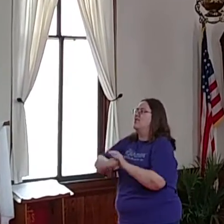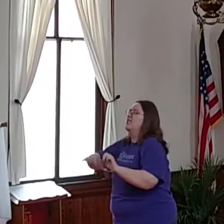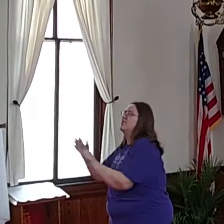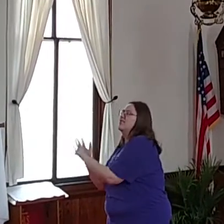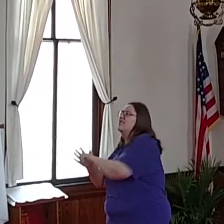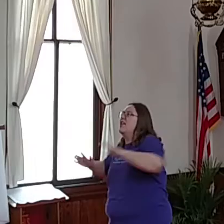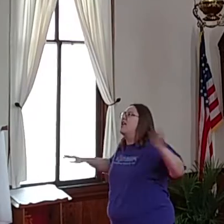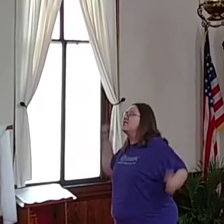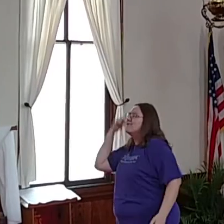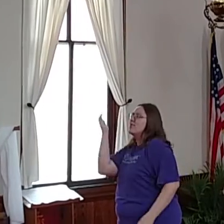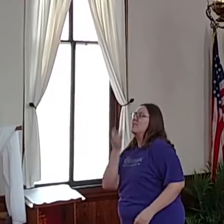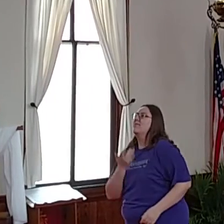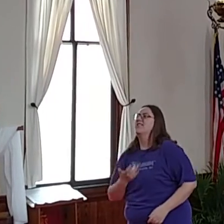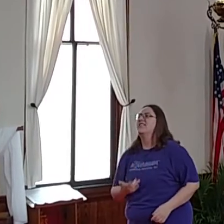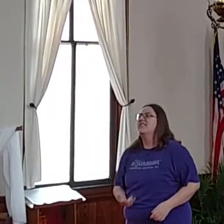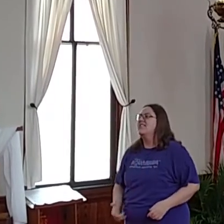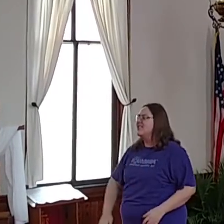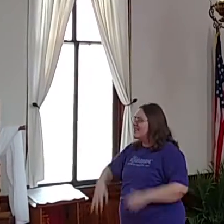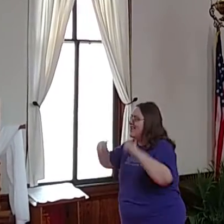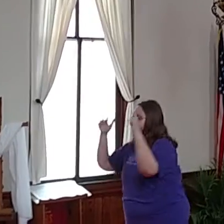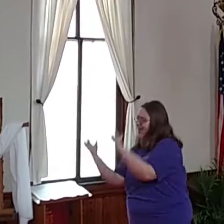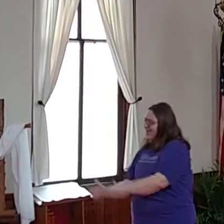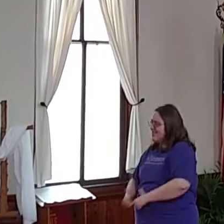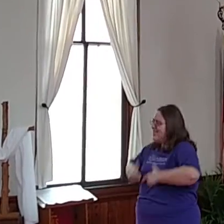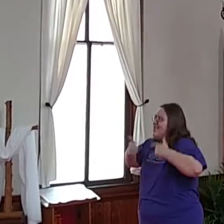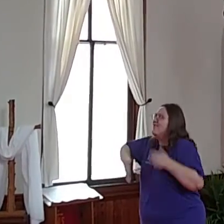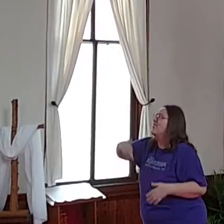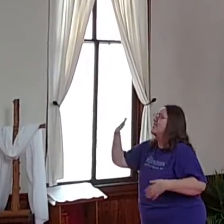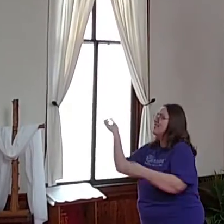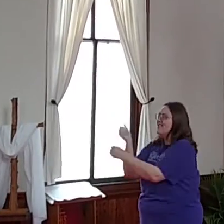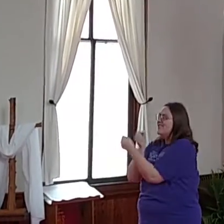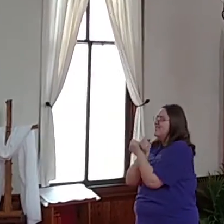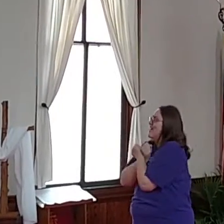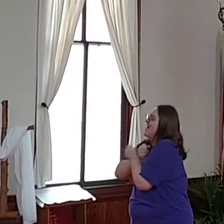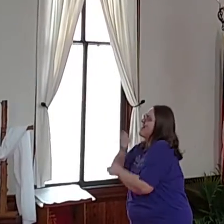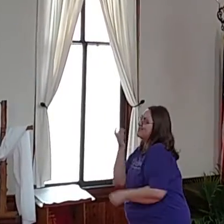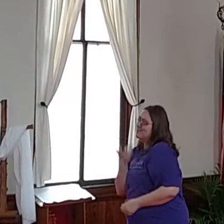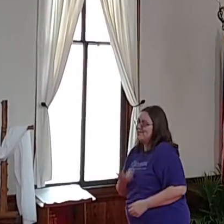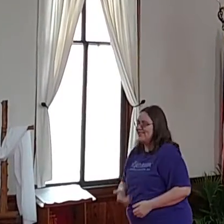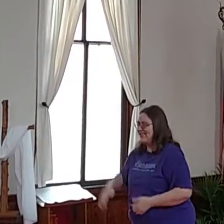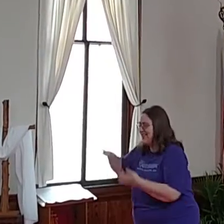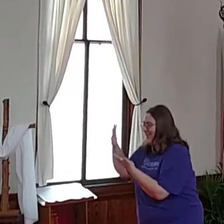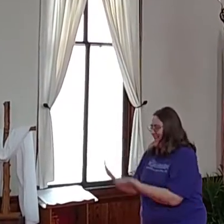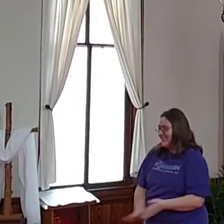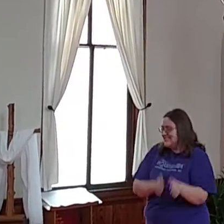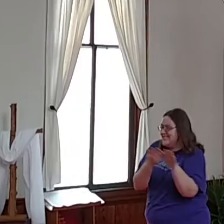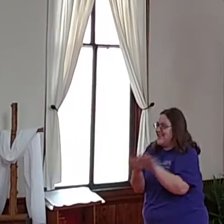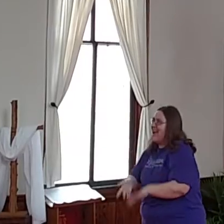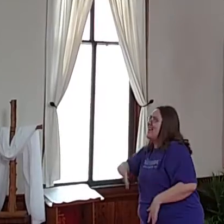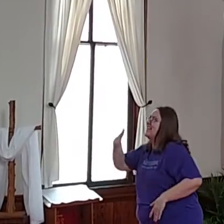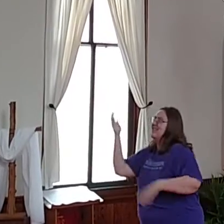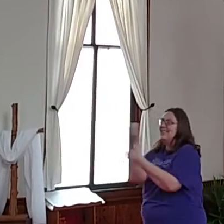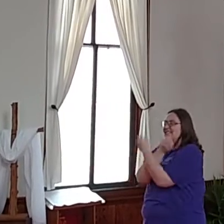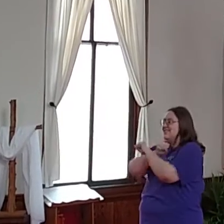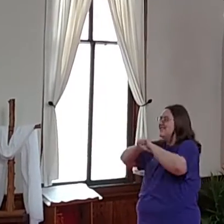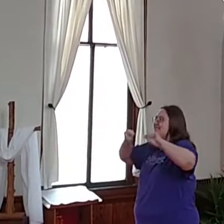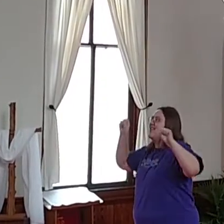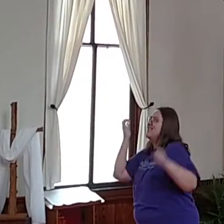took the nails from me. Living he loved me, dying he saved